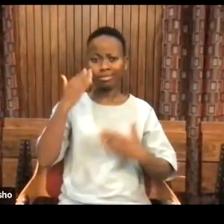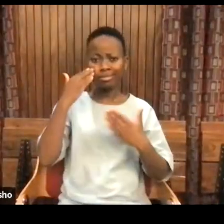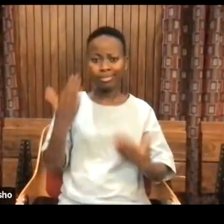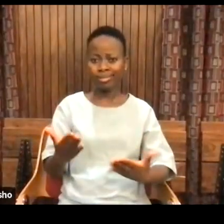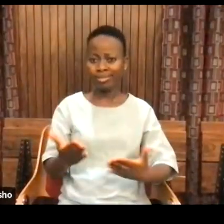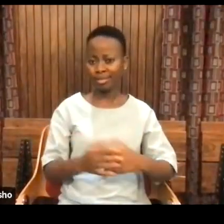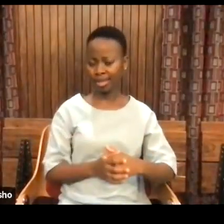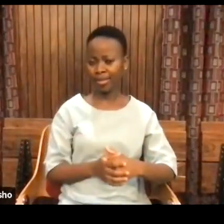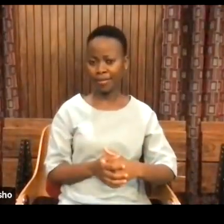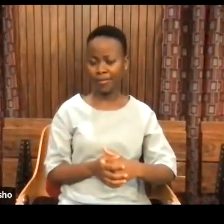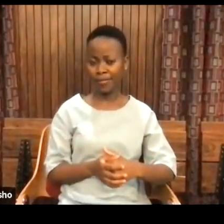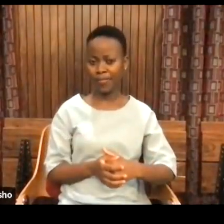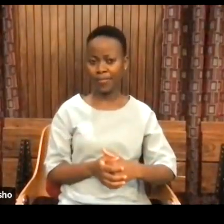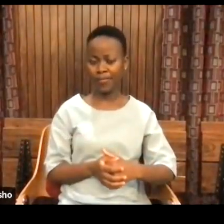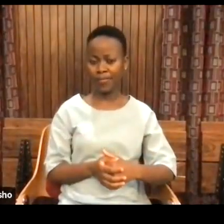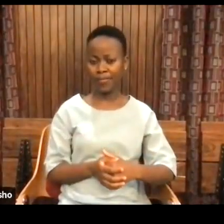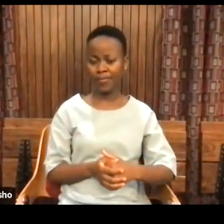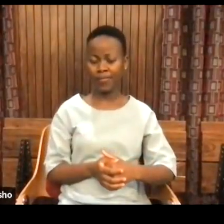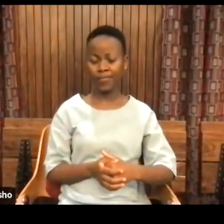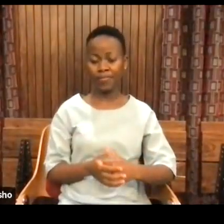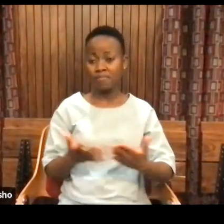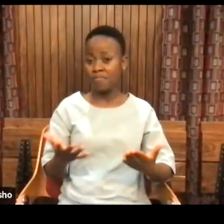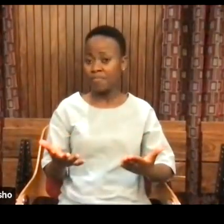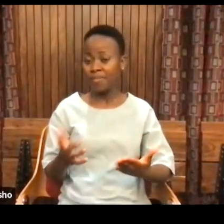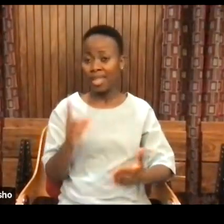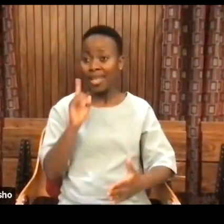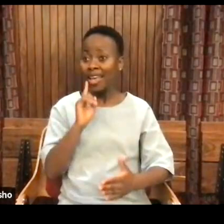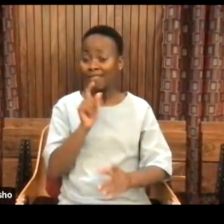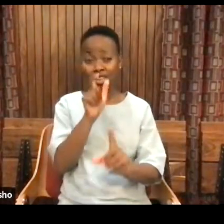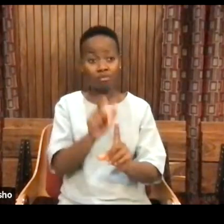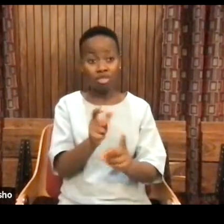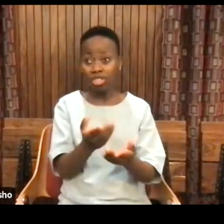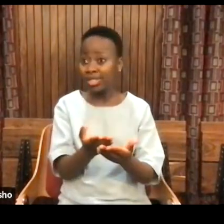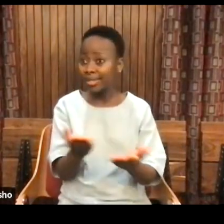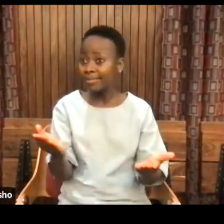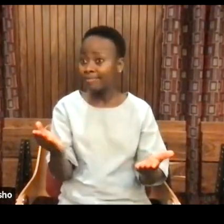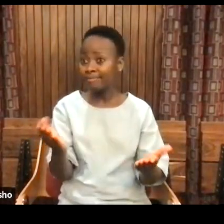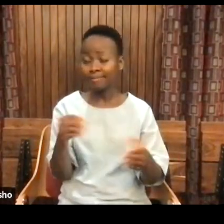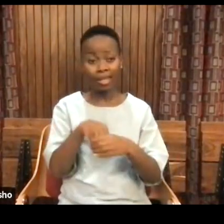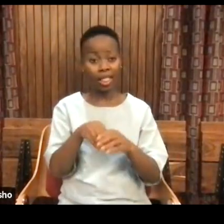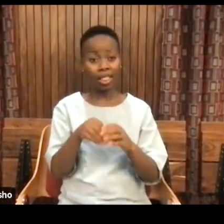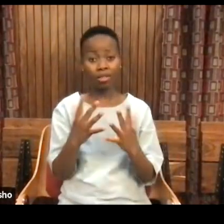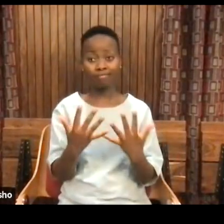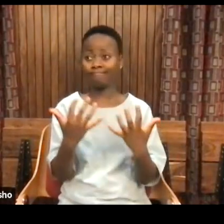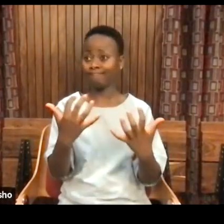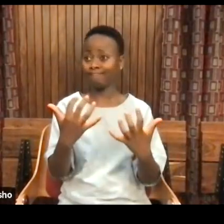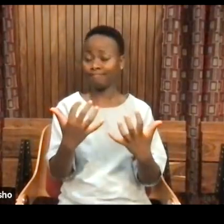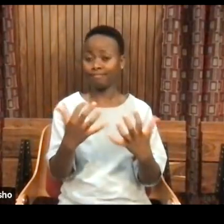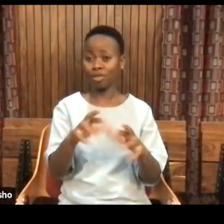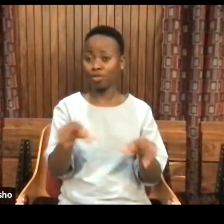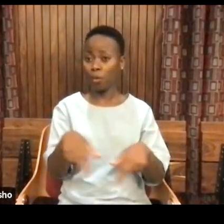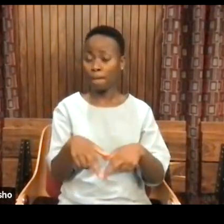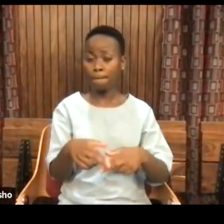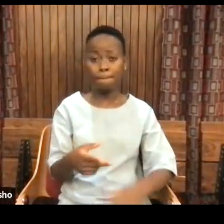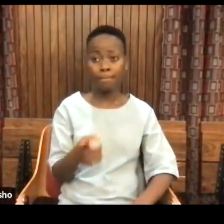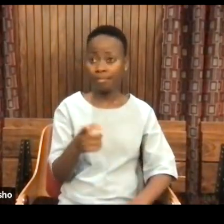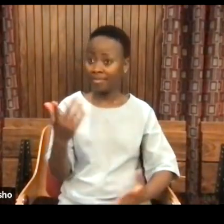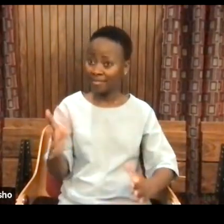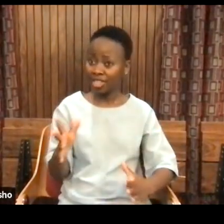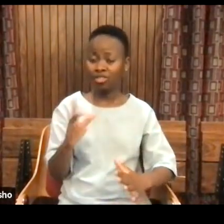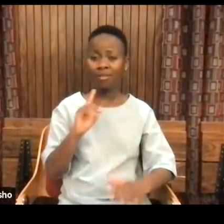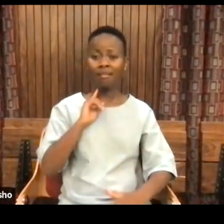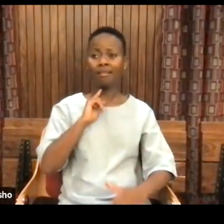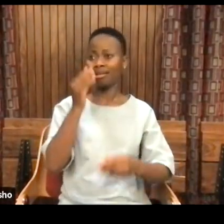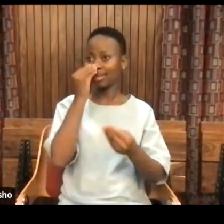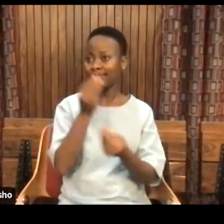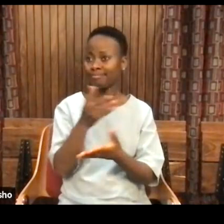Right? Well, similarly, every person in this room has received a lie